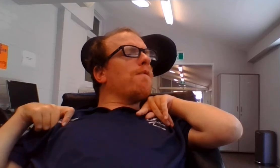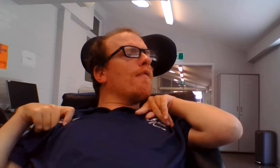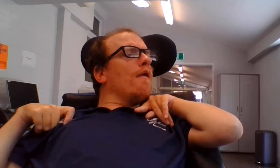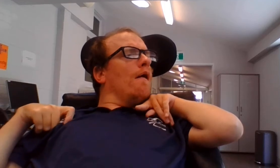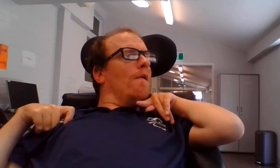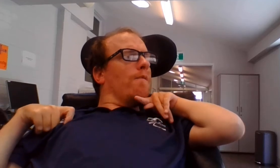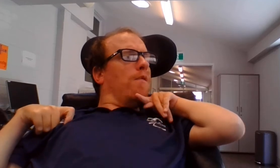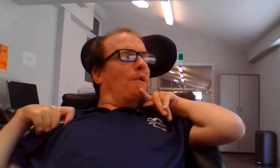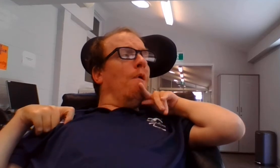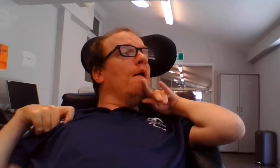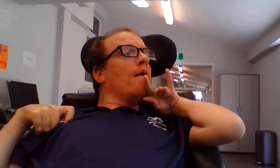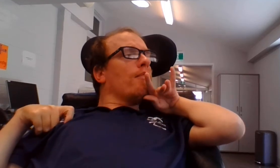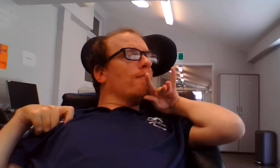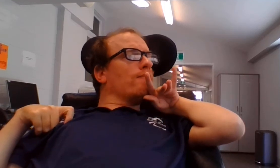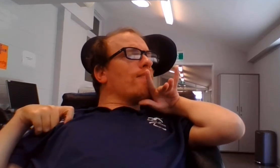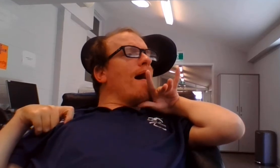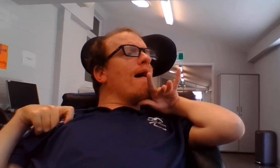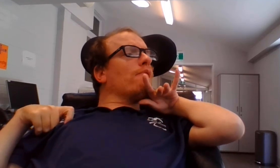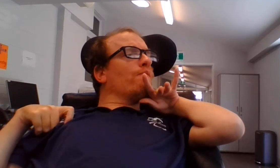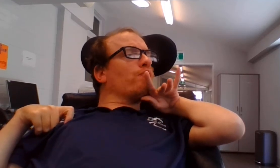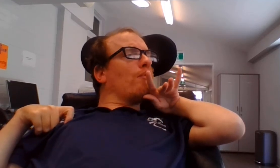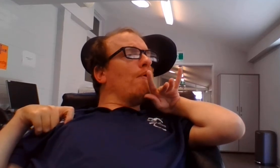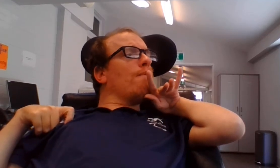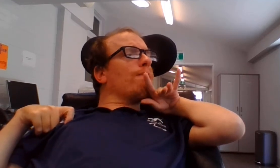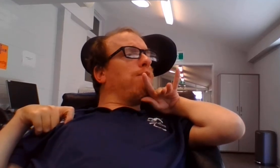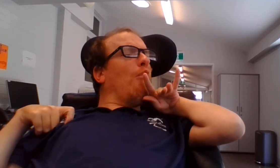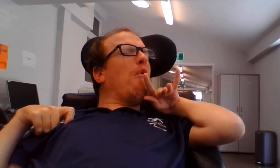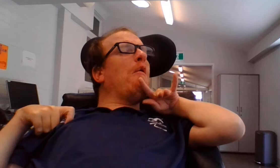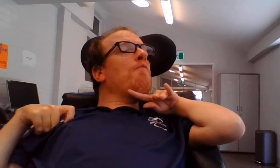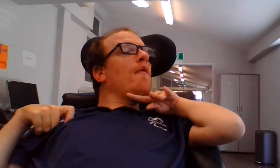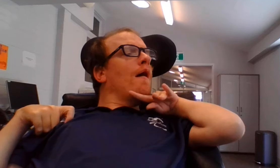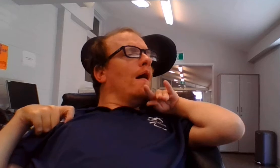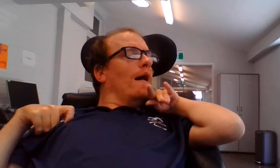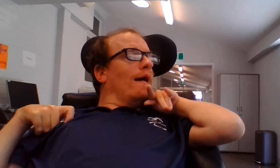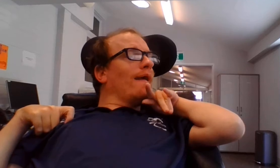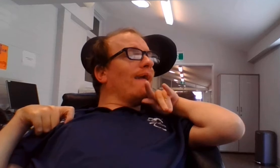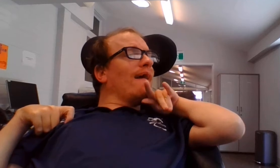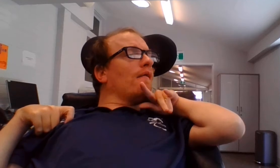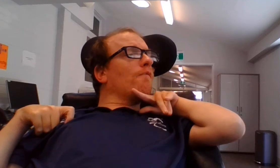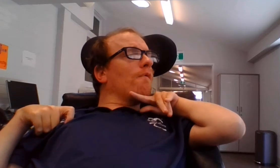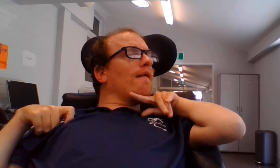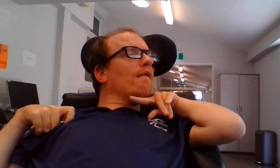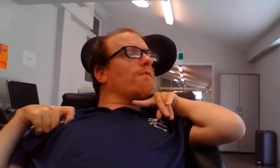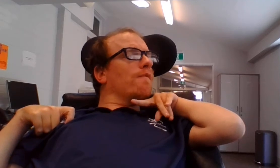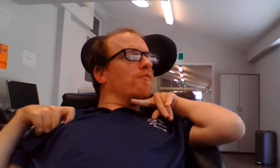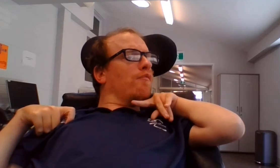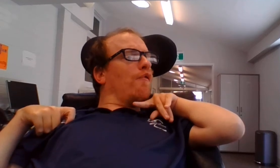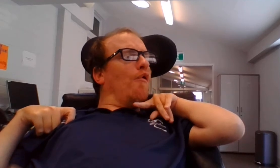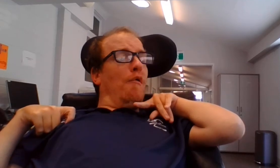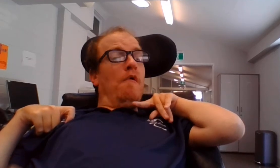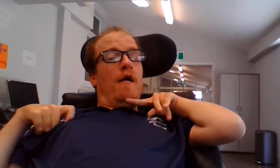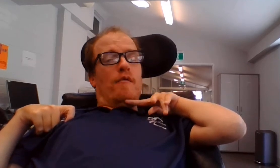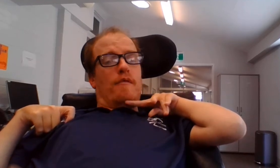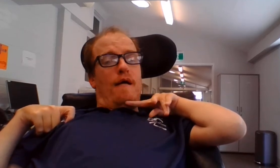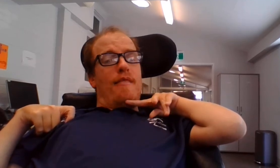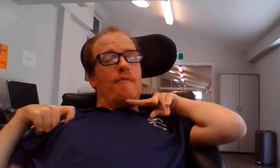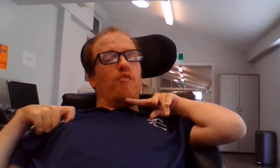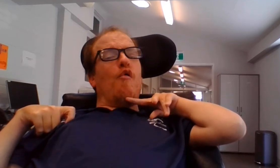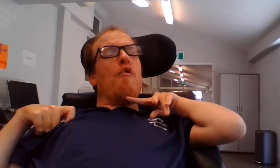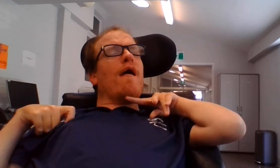for the start of Turn 4 and getting ready for school. So, that's all